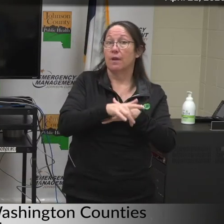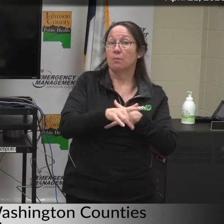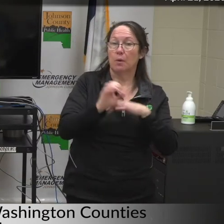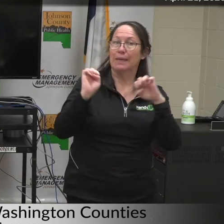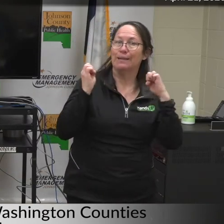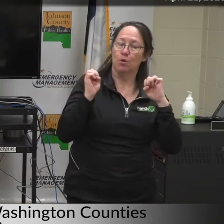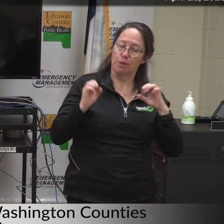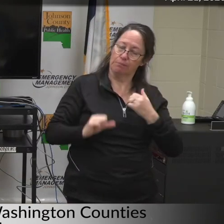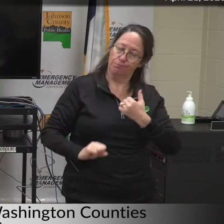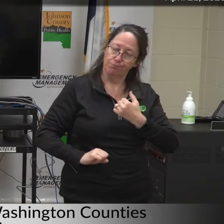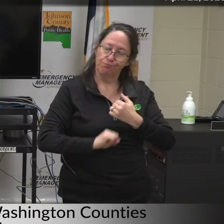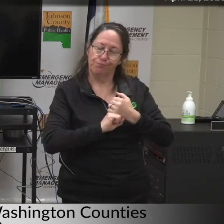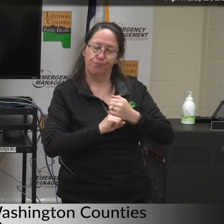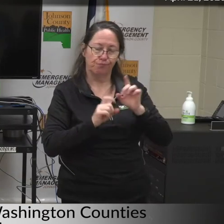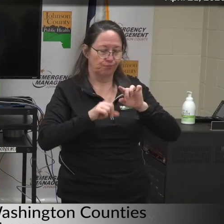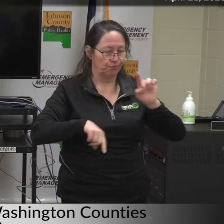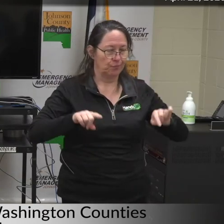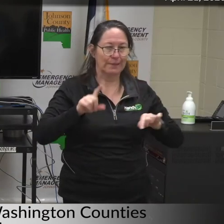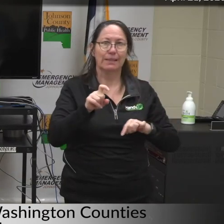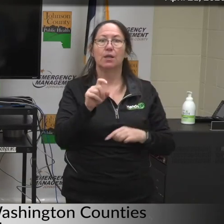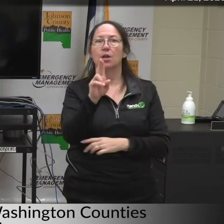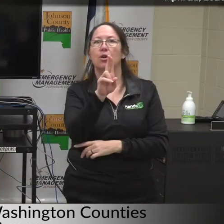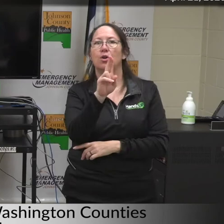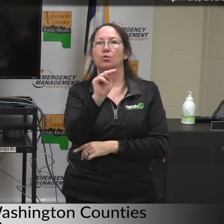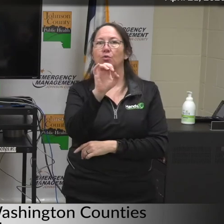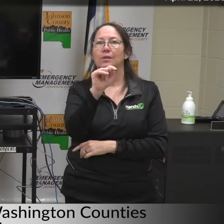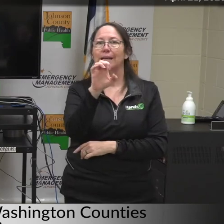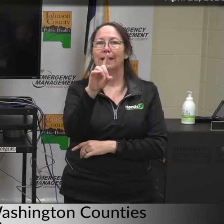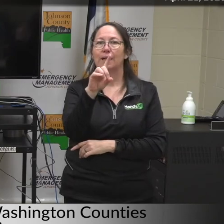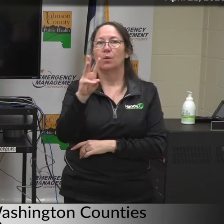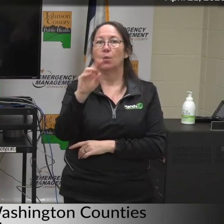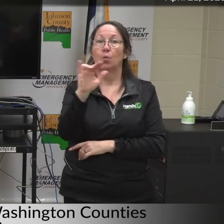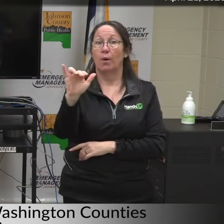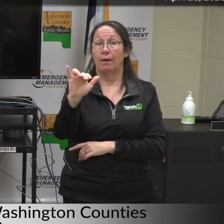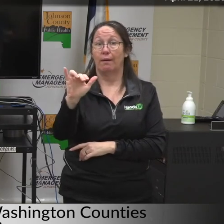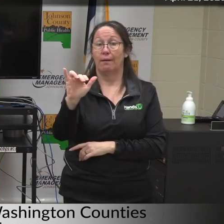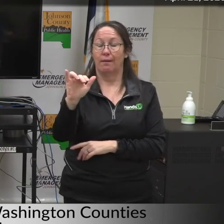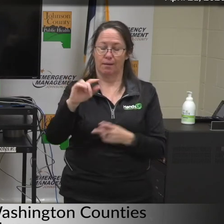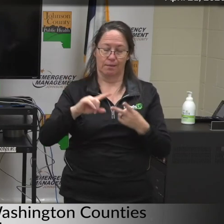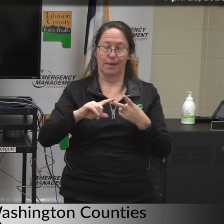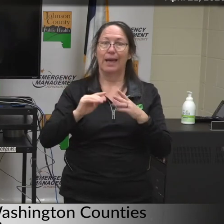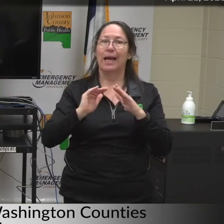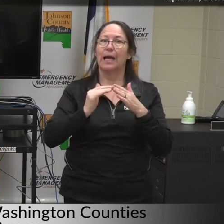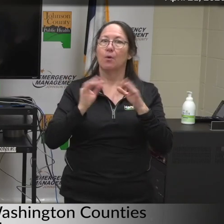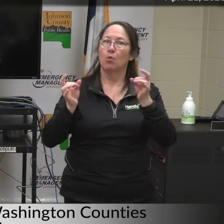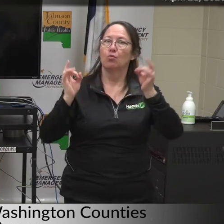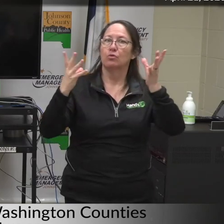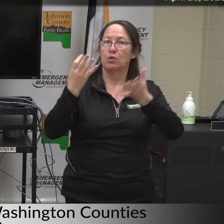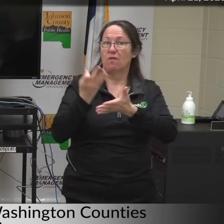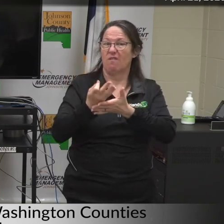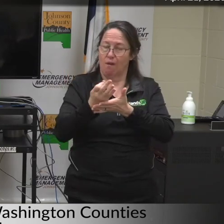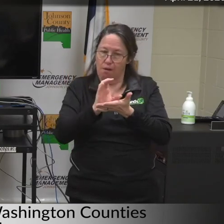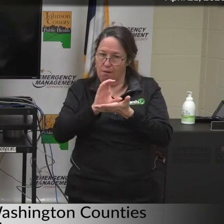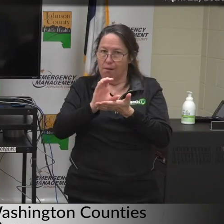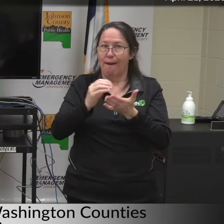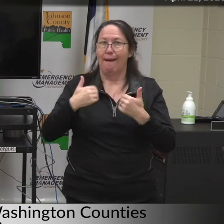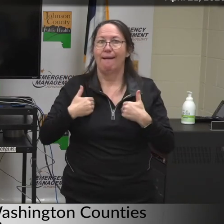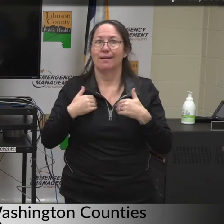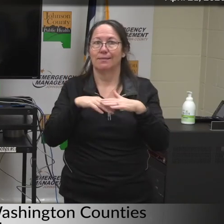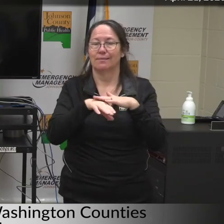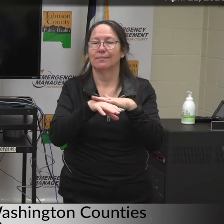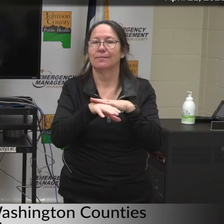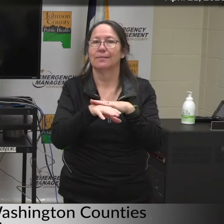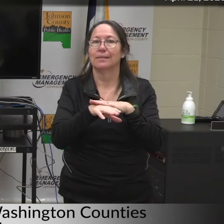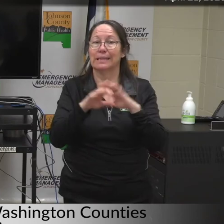assistance for various needs include the United Way of Johnson County Community Disaster Fund. Emergency